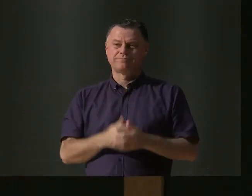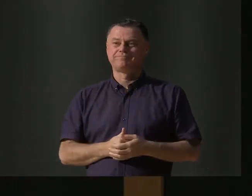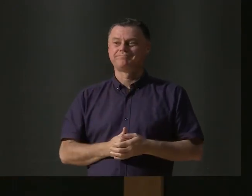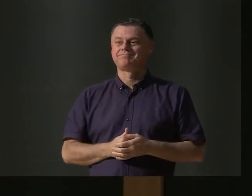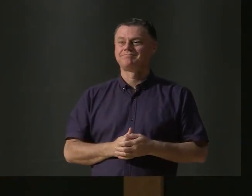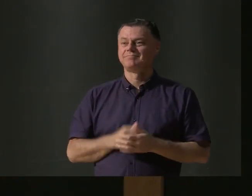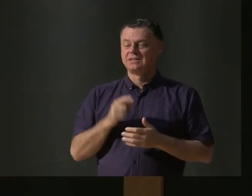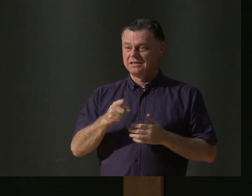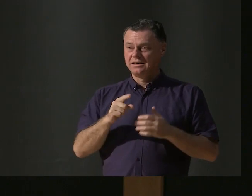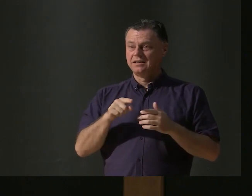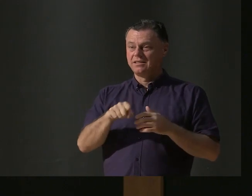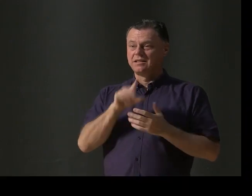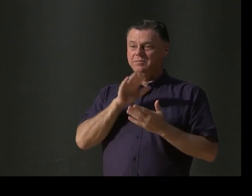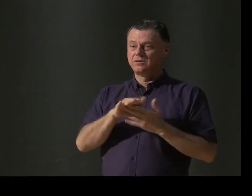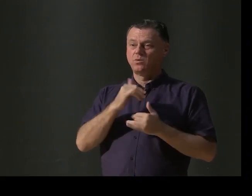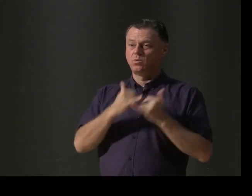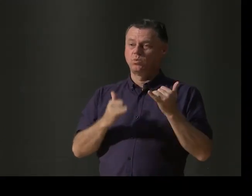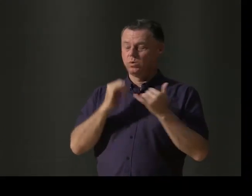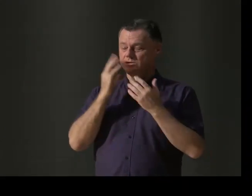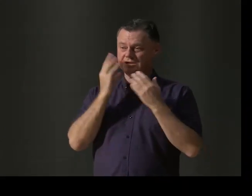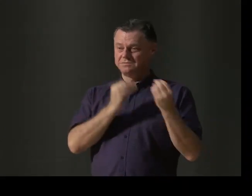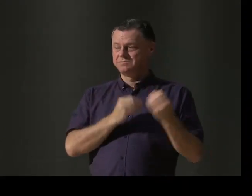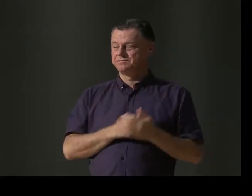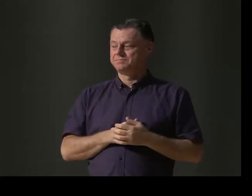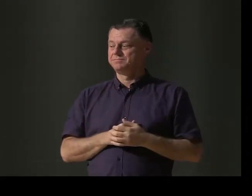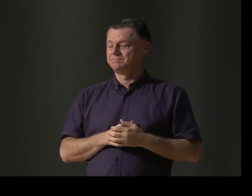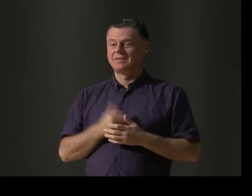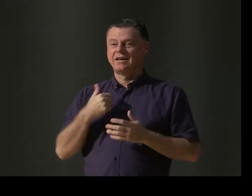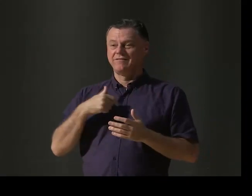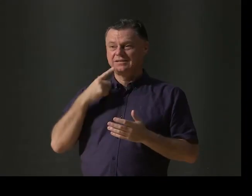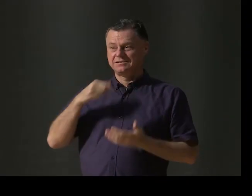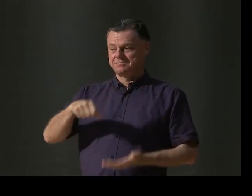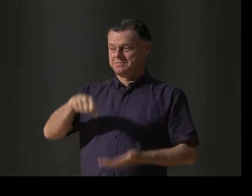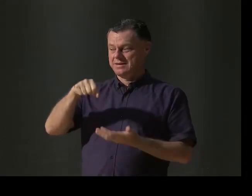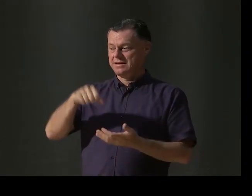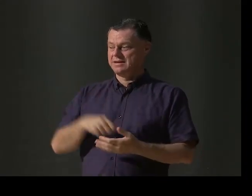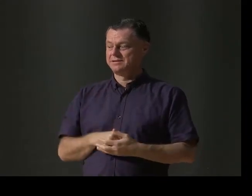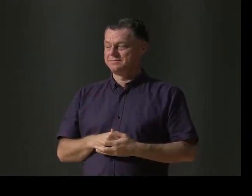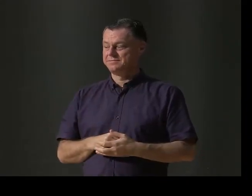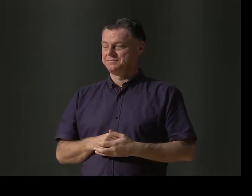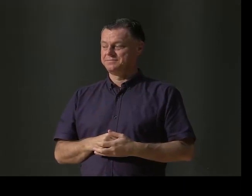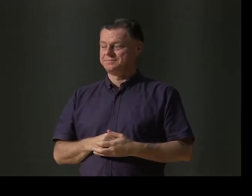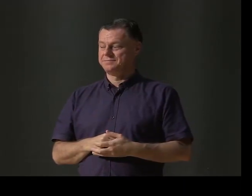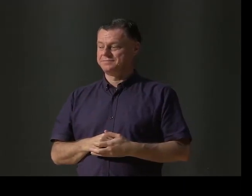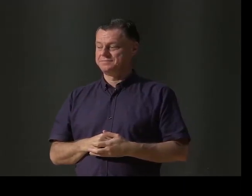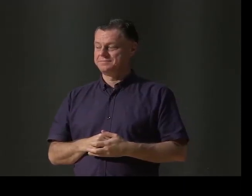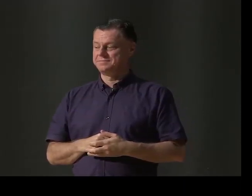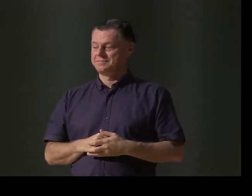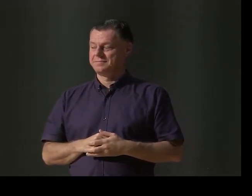sleepy. She curled and snuggled up in the bag. And as you can imagine, my team and I let